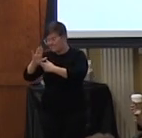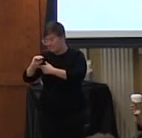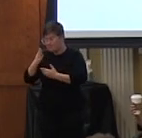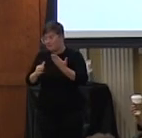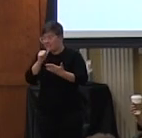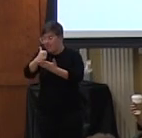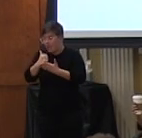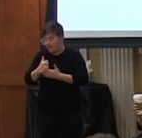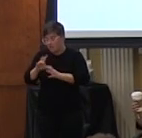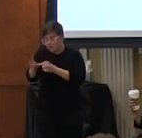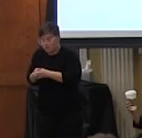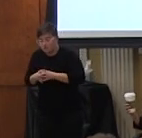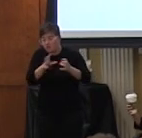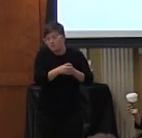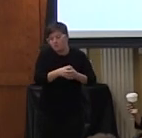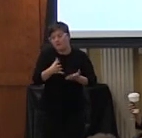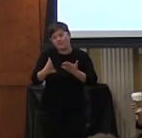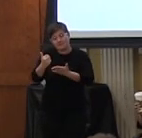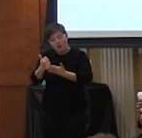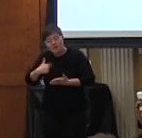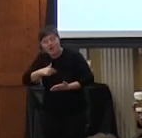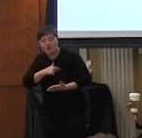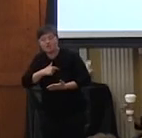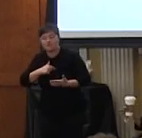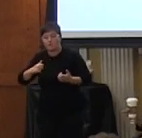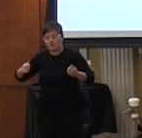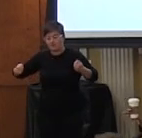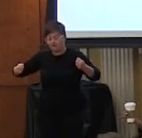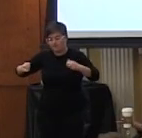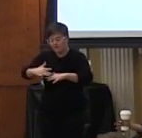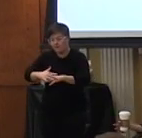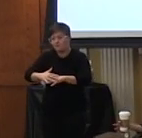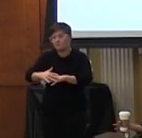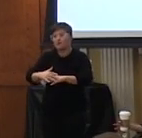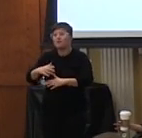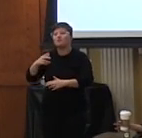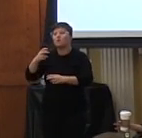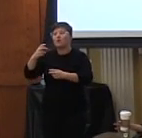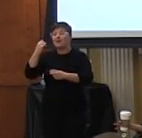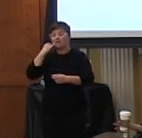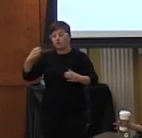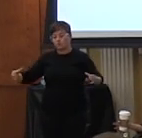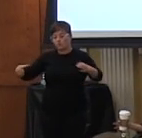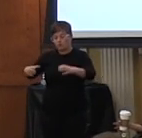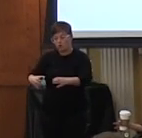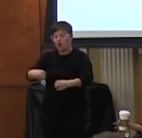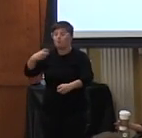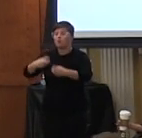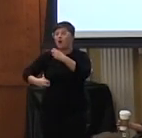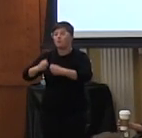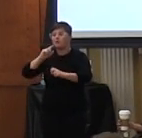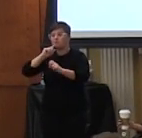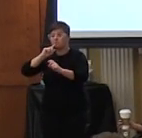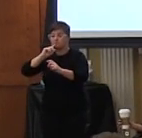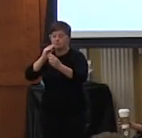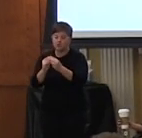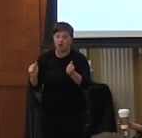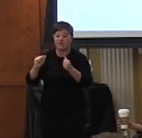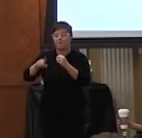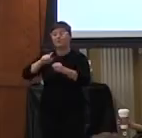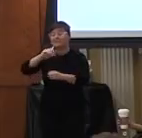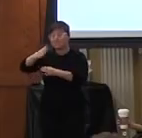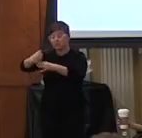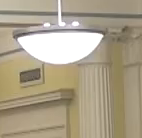us maybe it's hurting us in some way or vice versa by that experience of problems always together around a real shared social